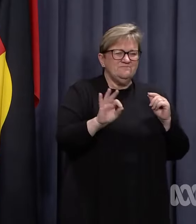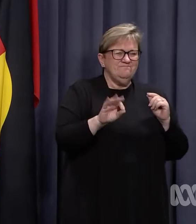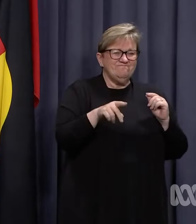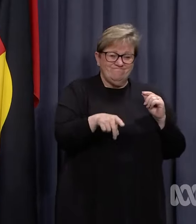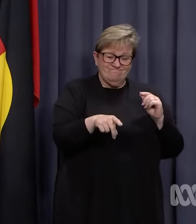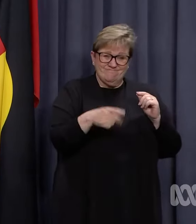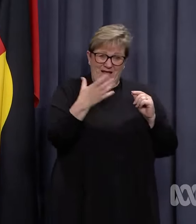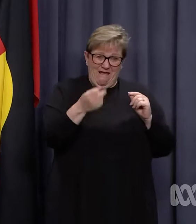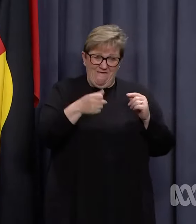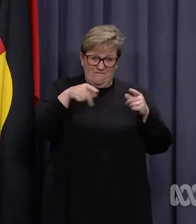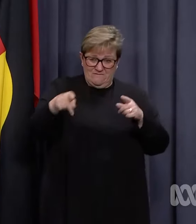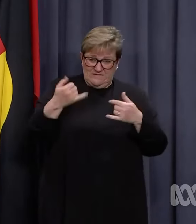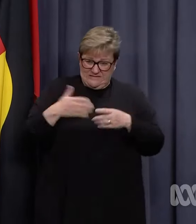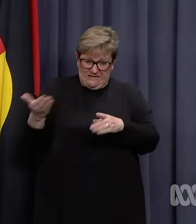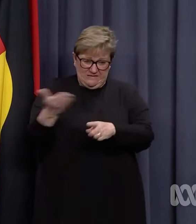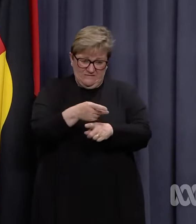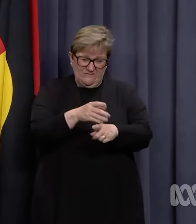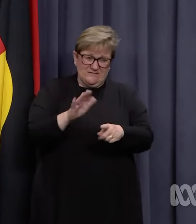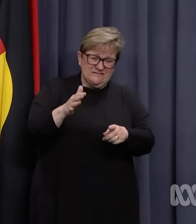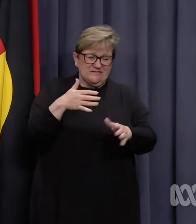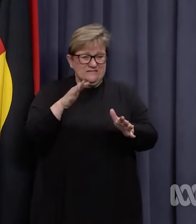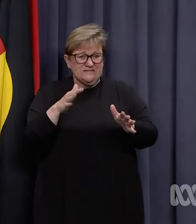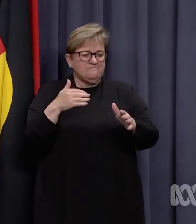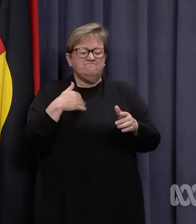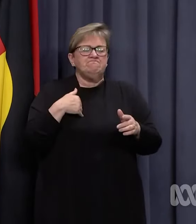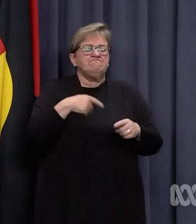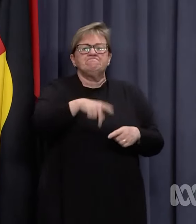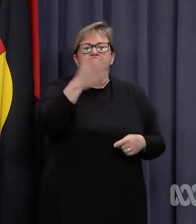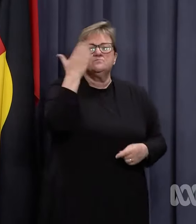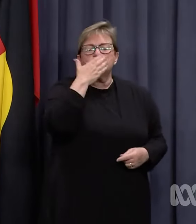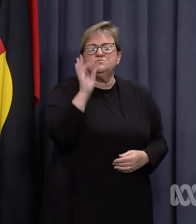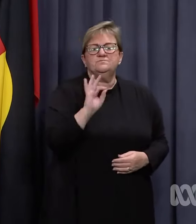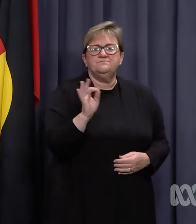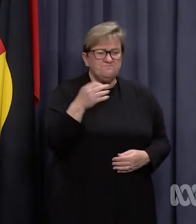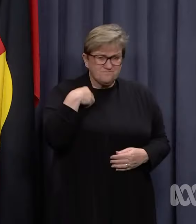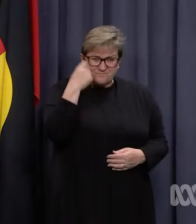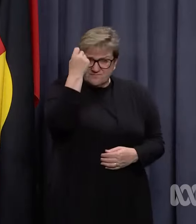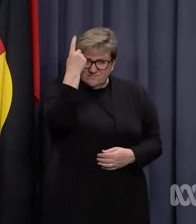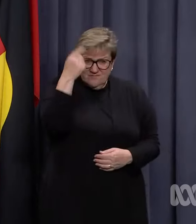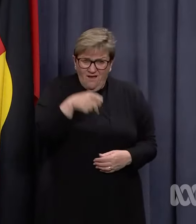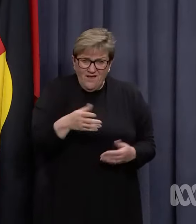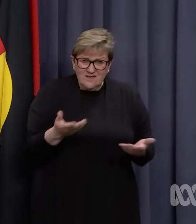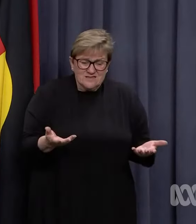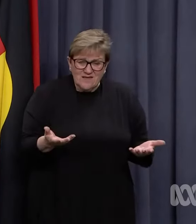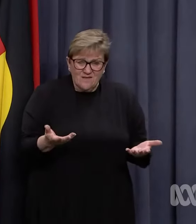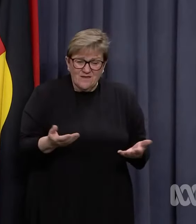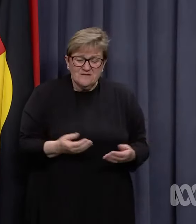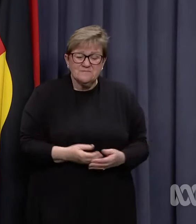child's been identified as a close contact, we're not going to send our child to school. I understand that.